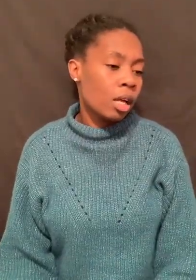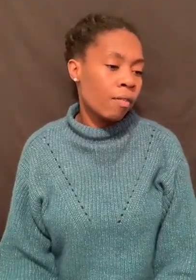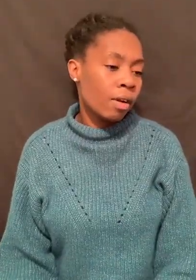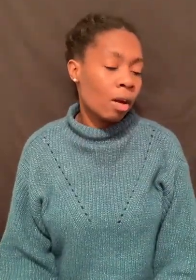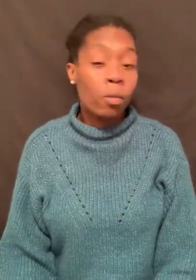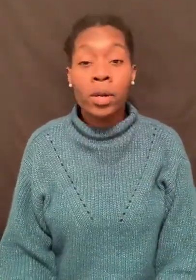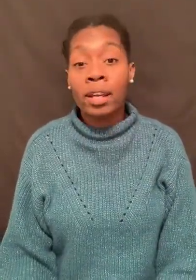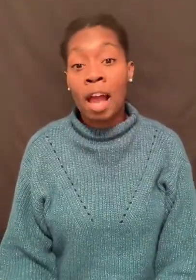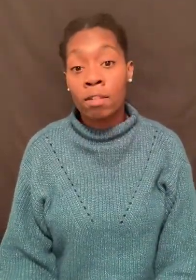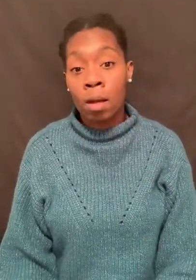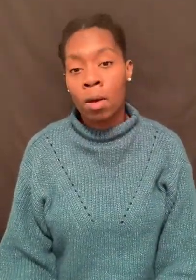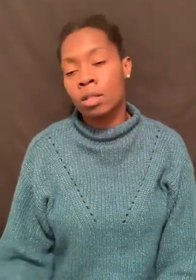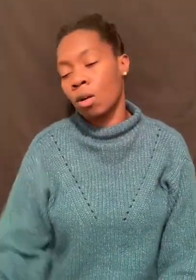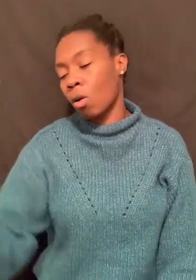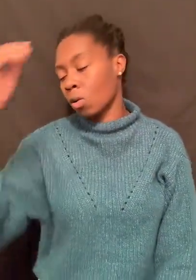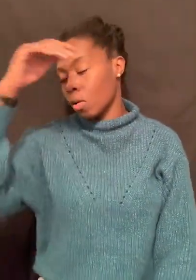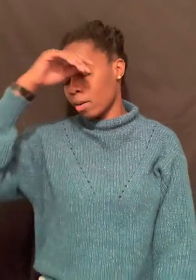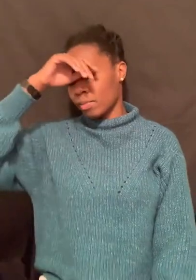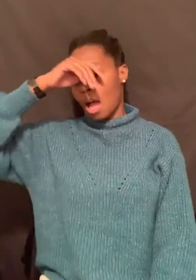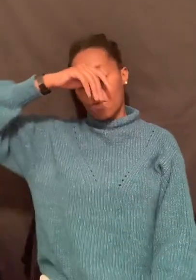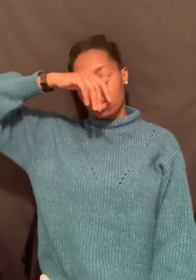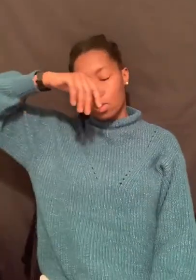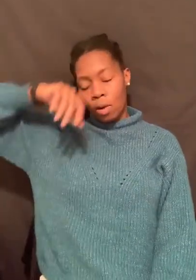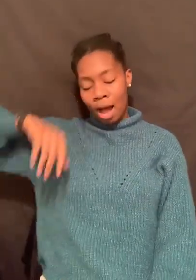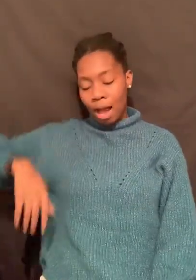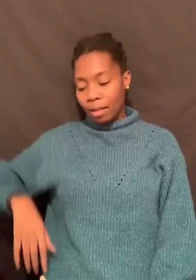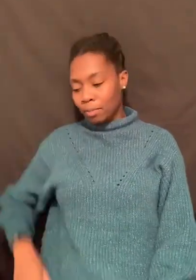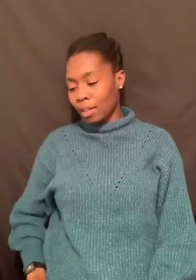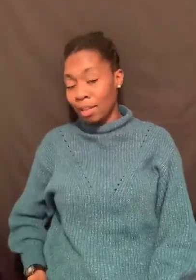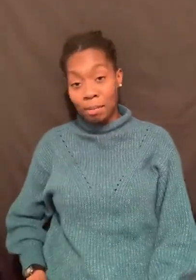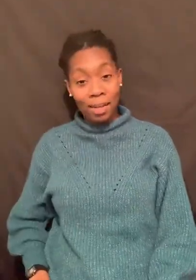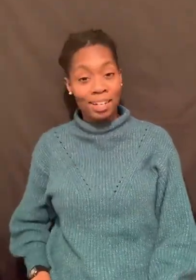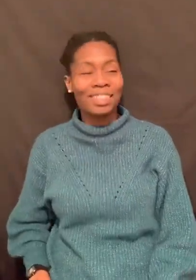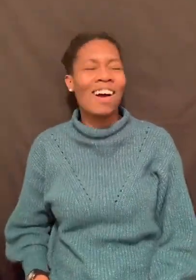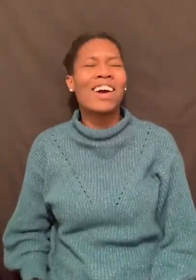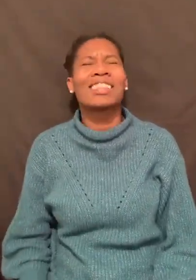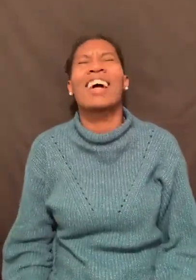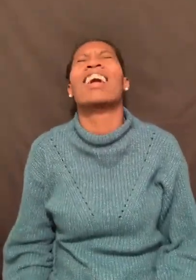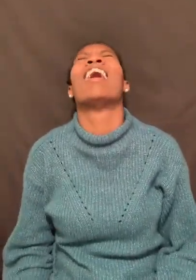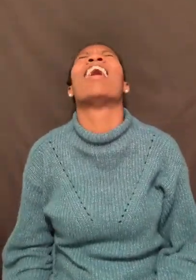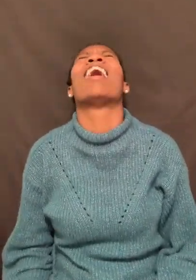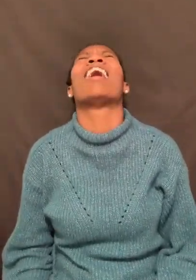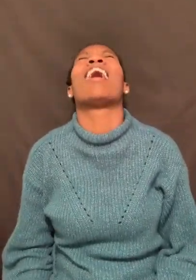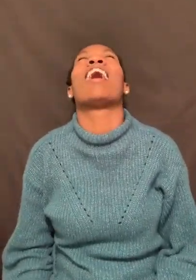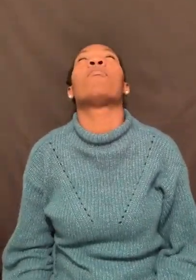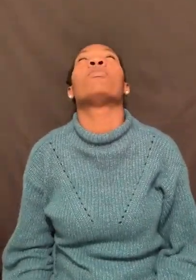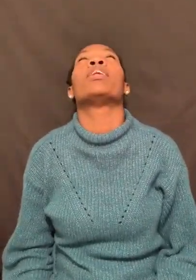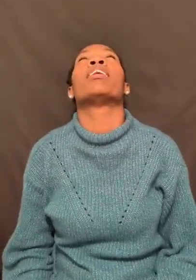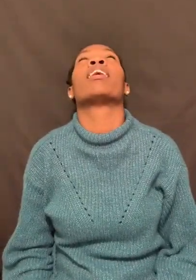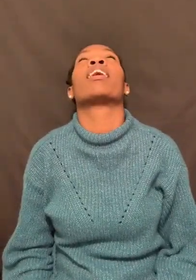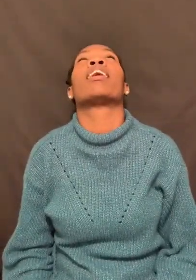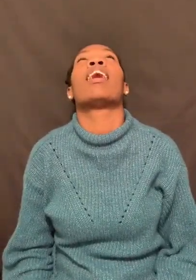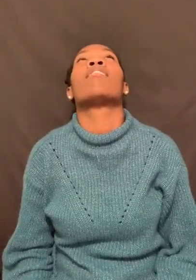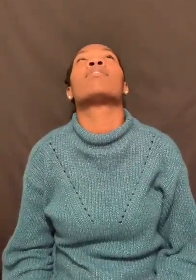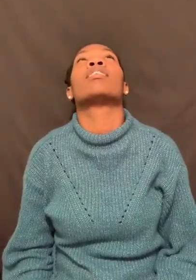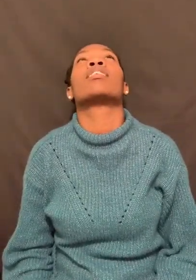And I found out reading a Catholic Bible. I said, oh, the Lord. Oh, it's so hot. I mean, I was like, I'm reading a Catholic